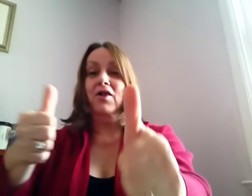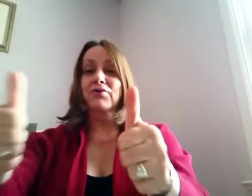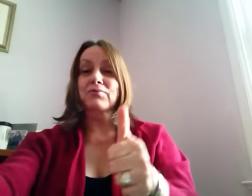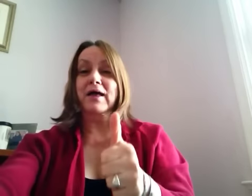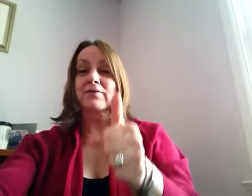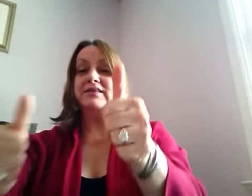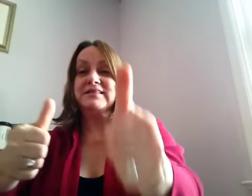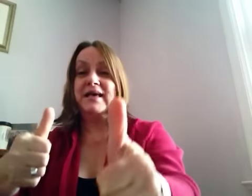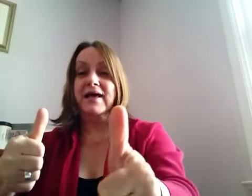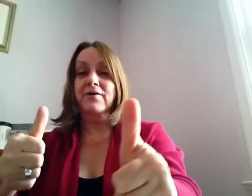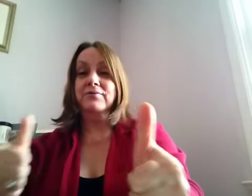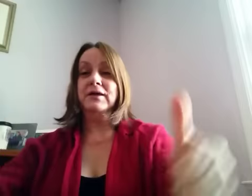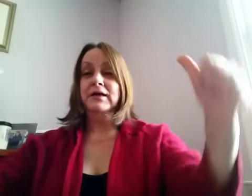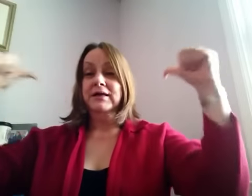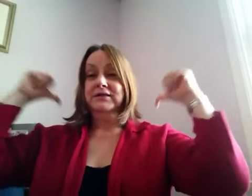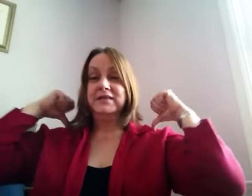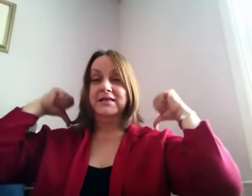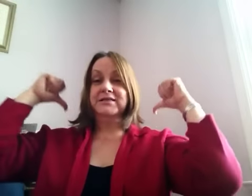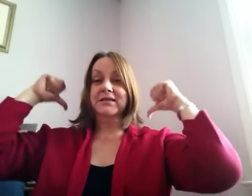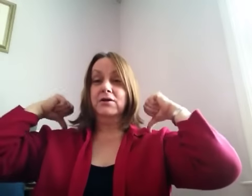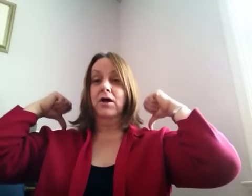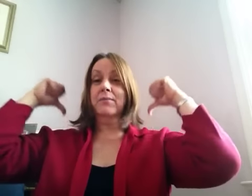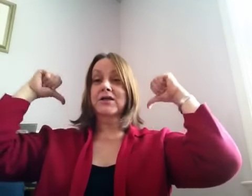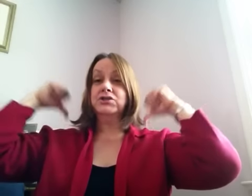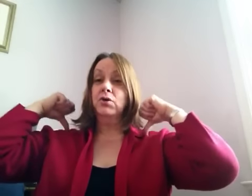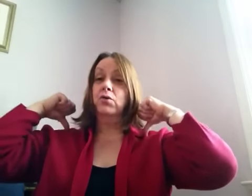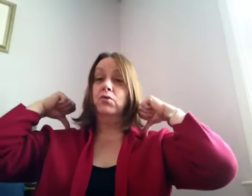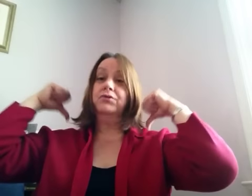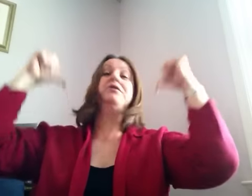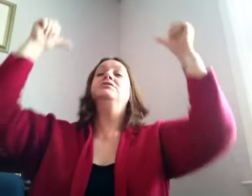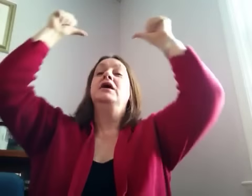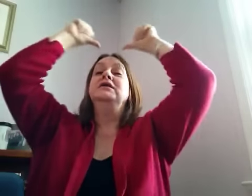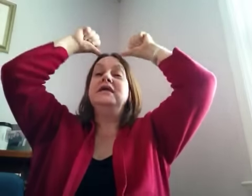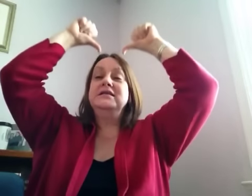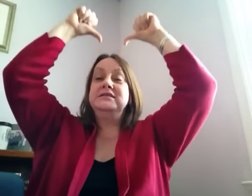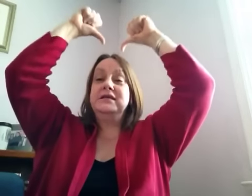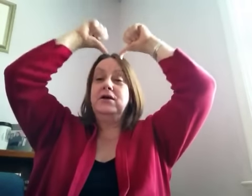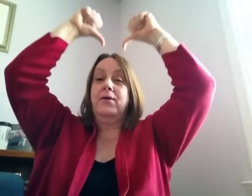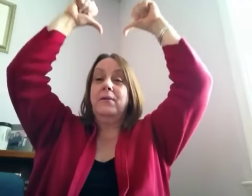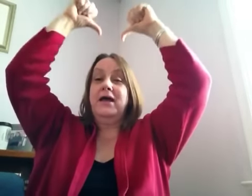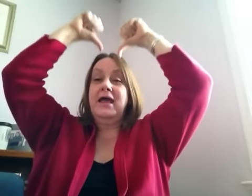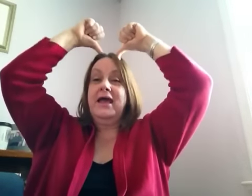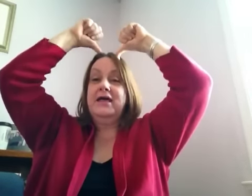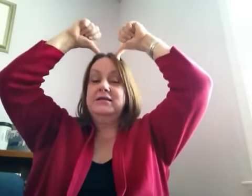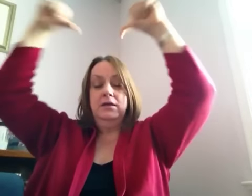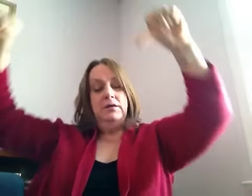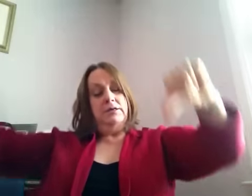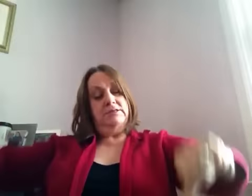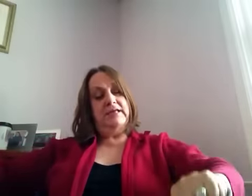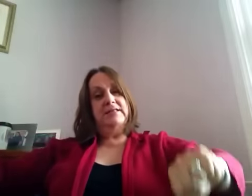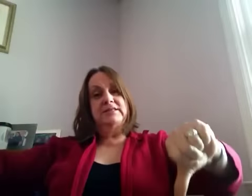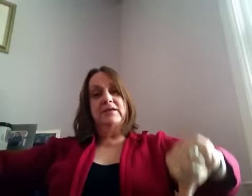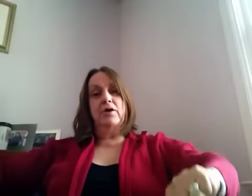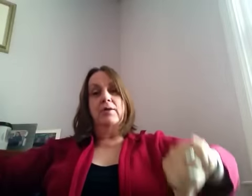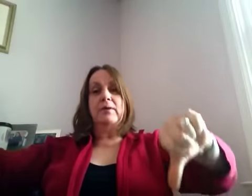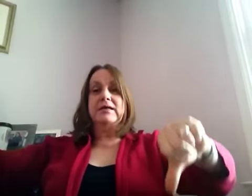around the town. Dancing on my shoulders, dancing on my head. Dancing on my